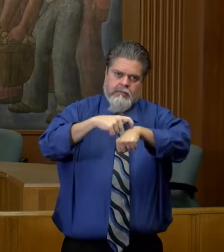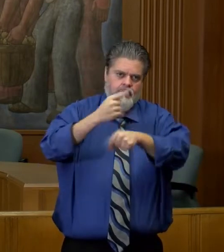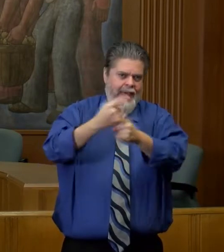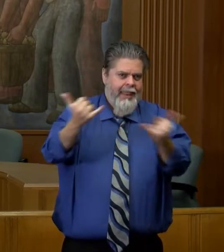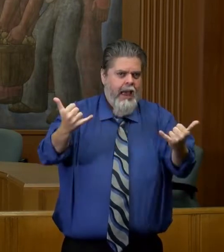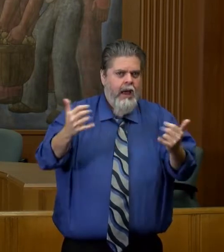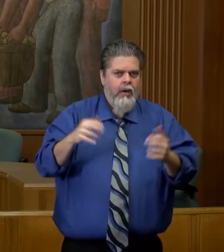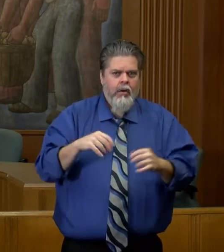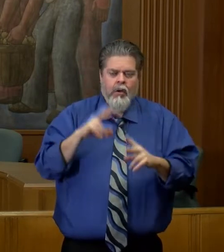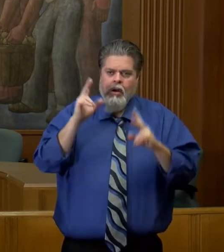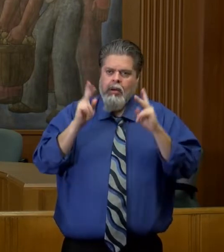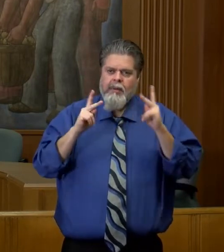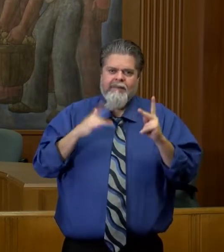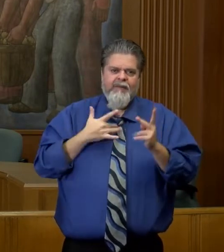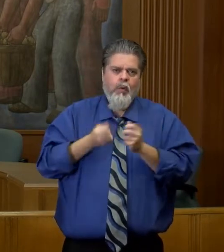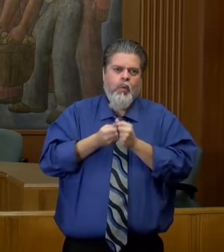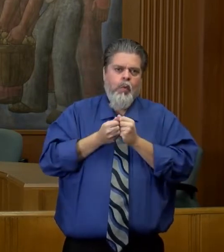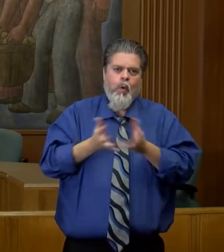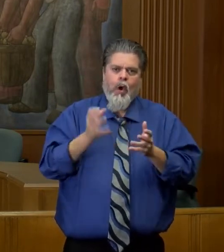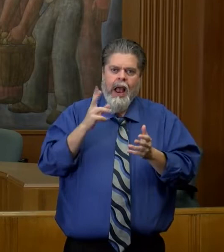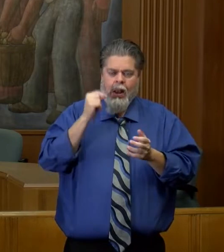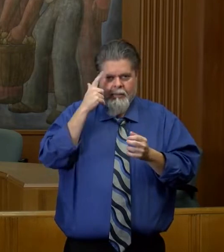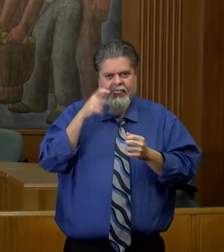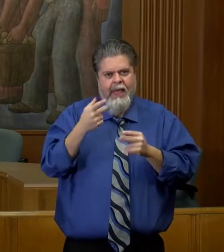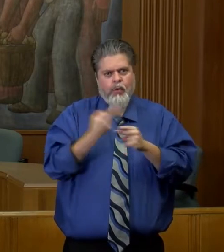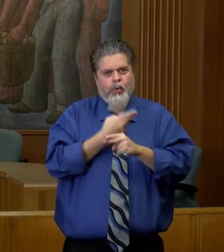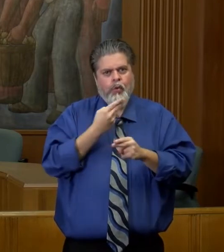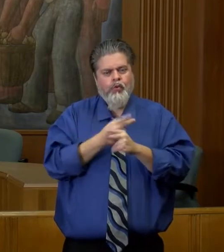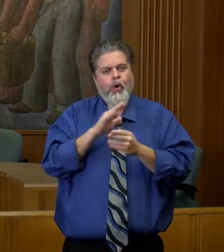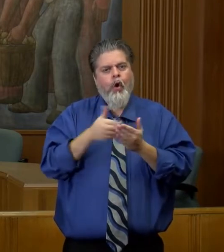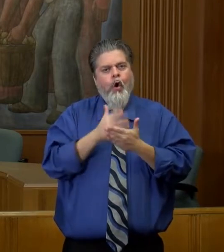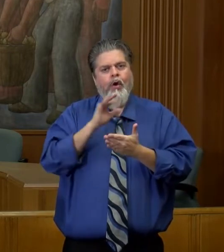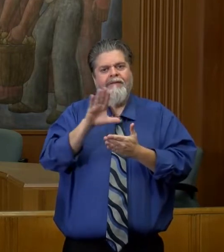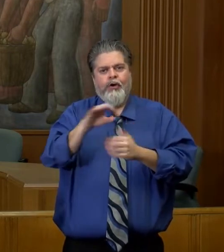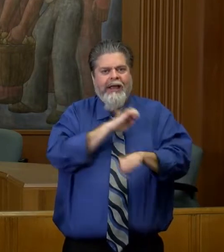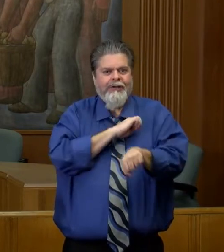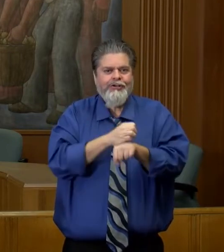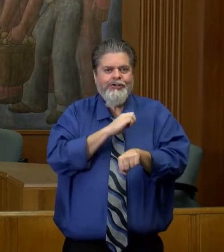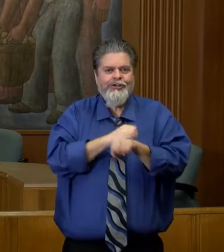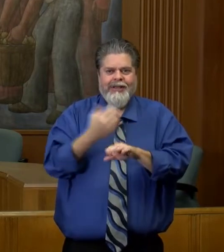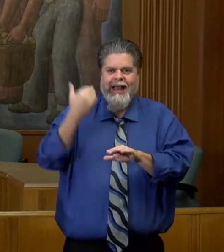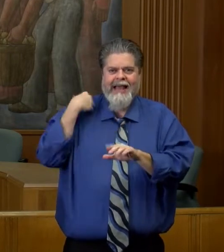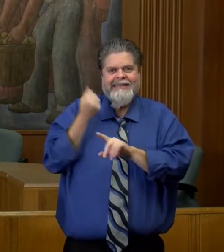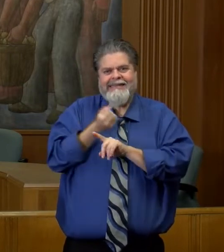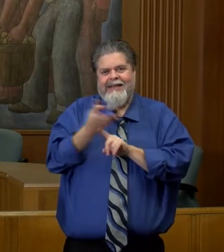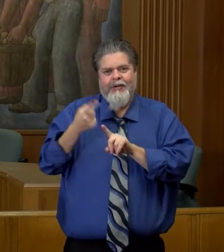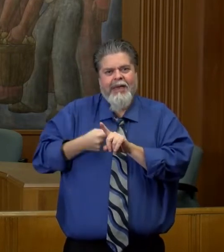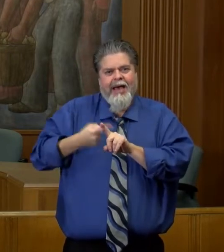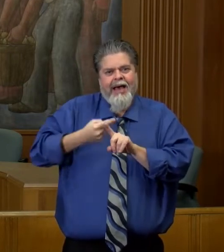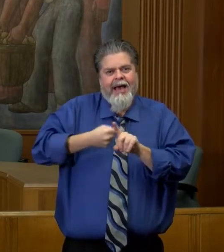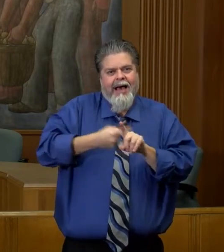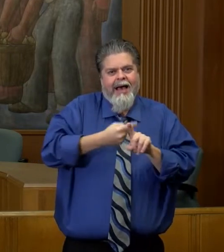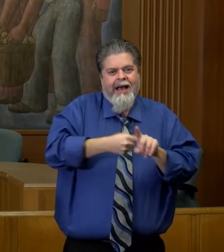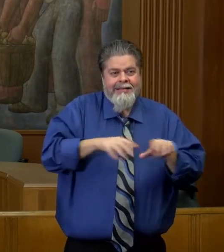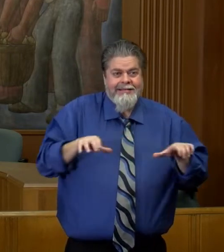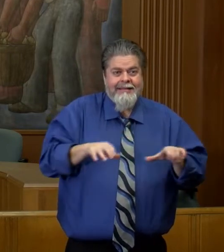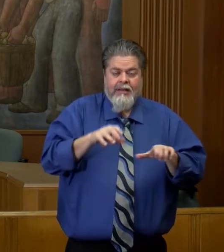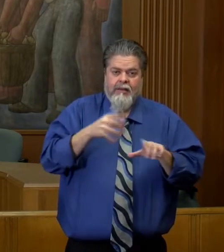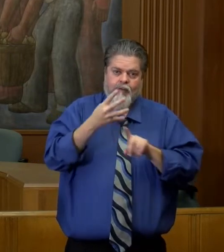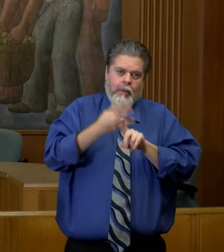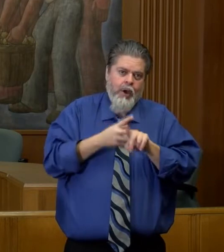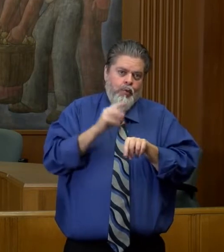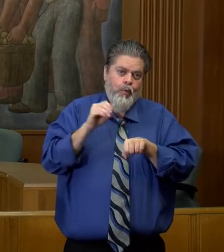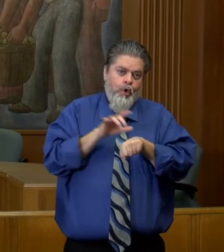people are tapped out because they used all their goodwill and their energy of good diligence four months too early.